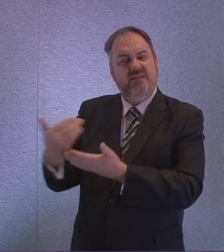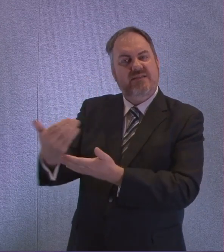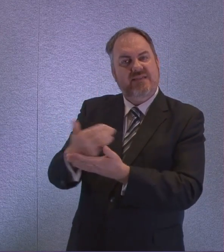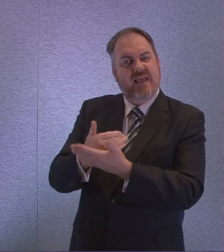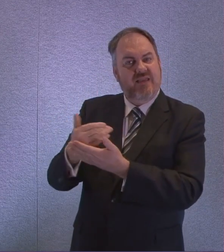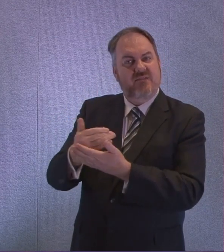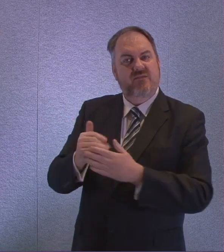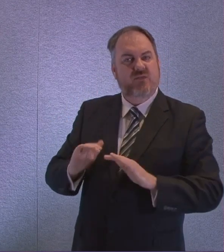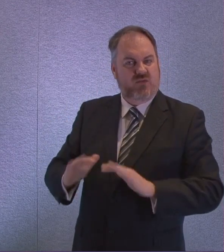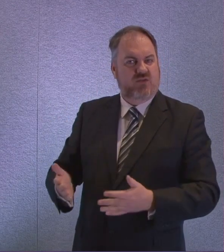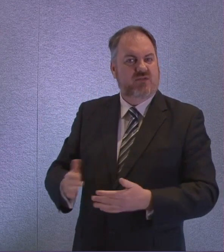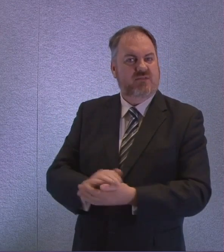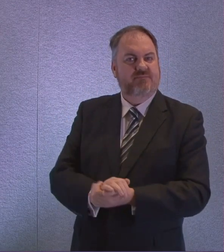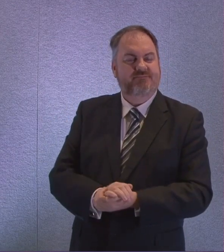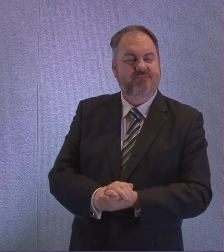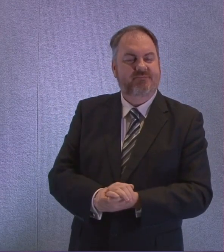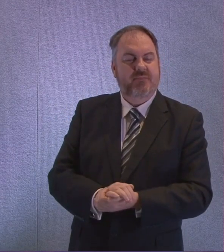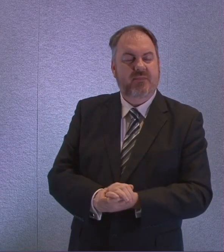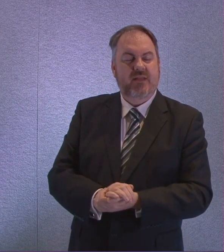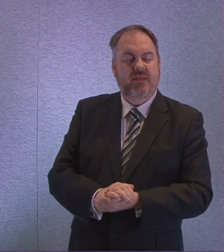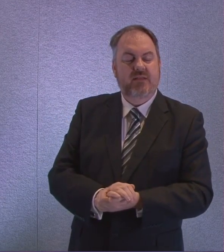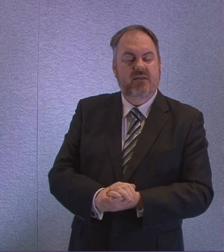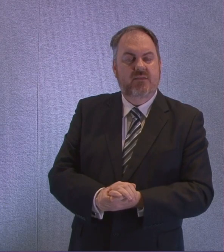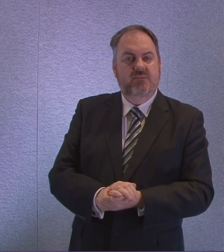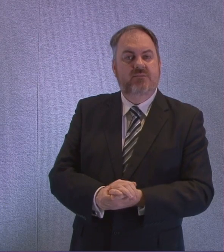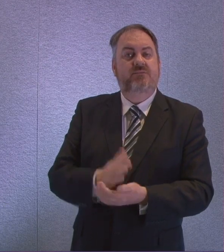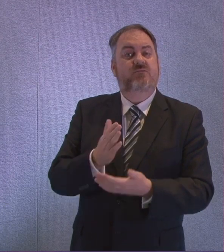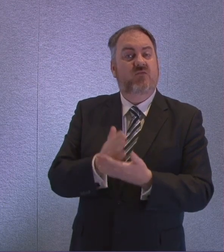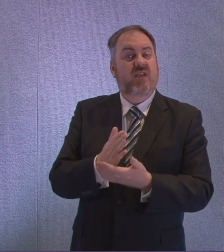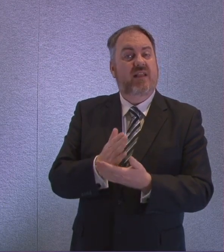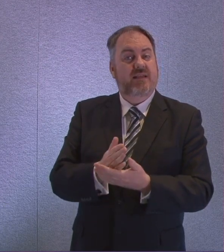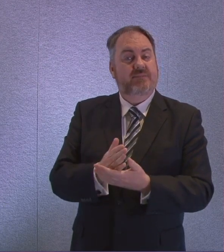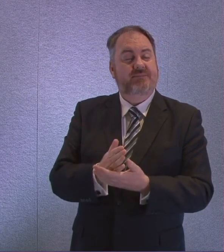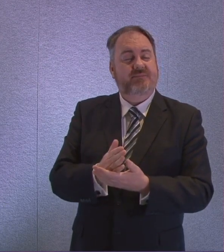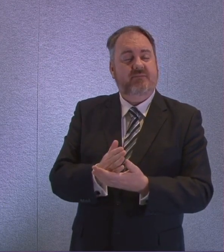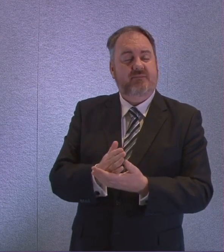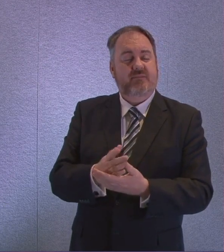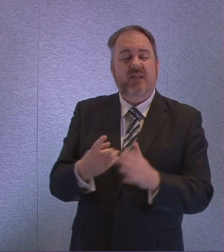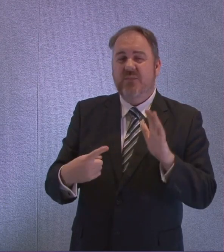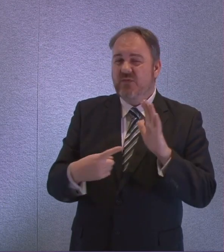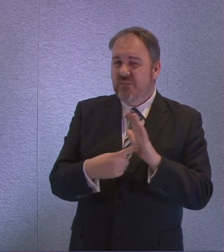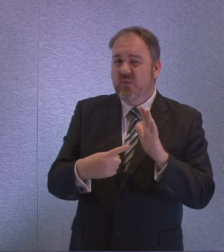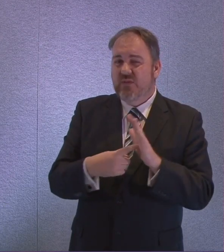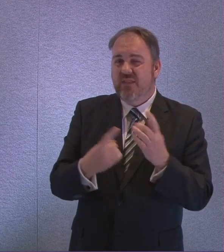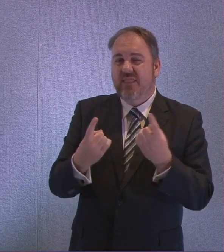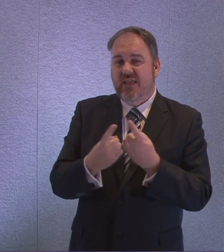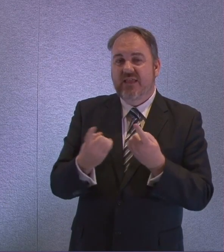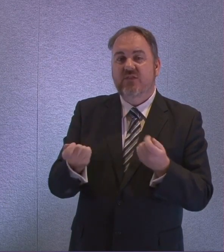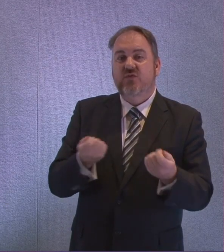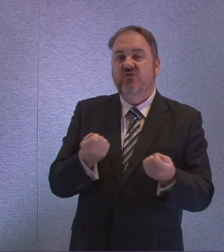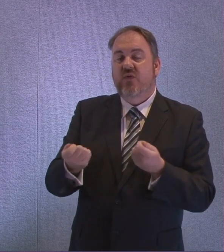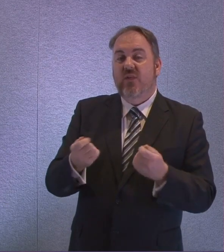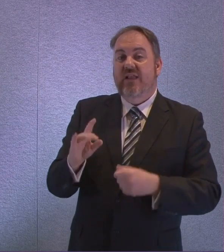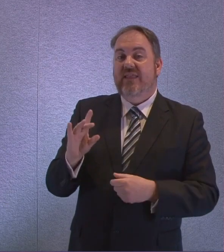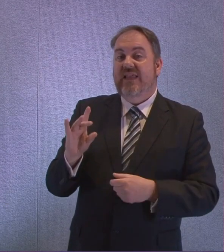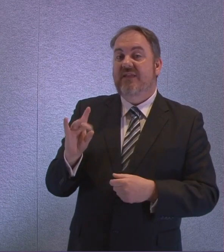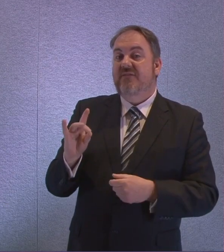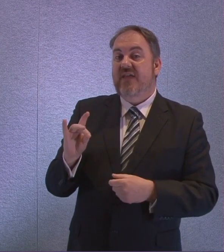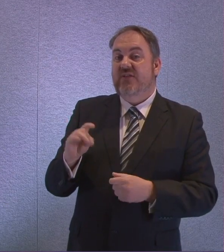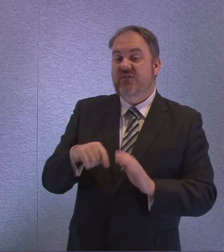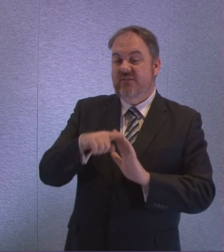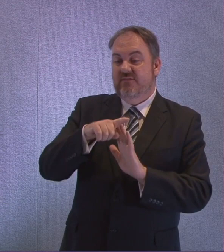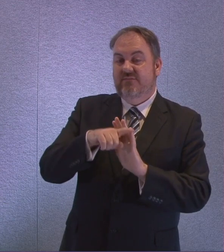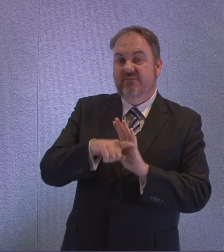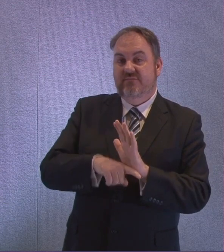flagged up and can be addressed what matters most is of course the infection control measures that are in place